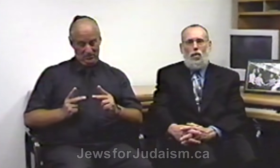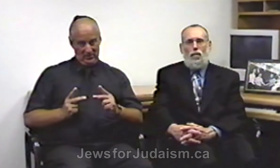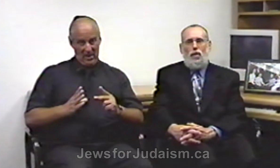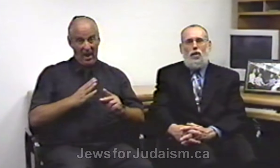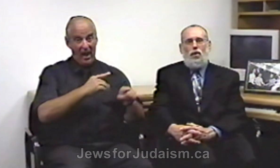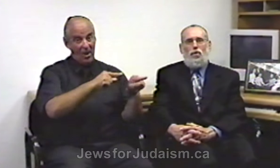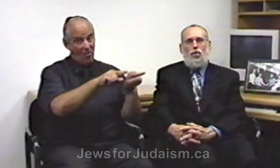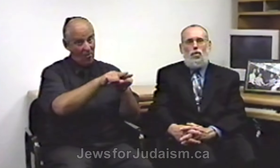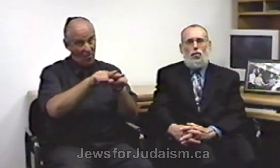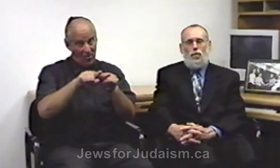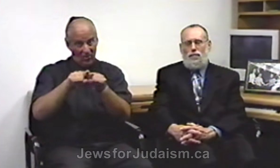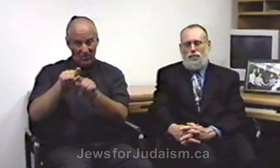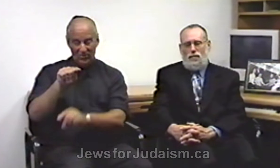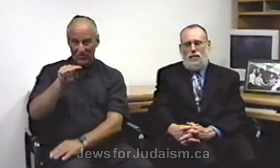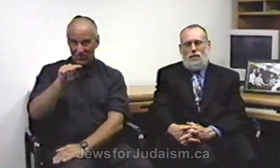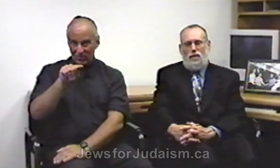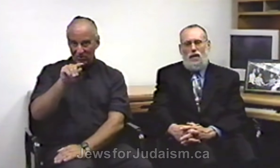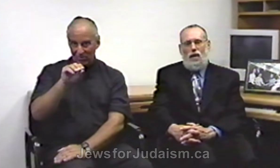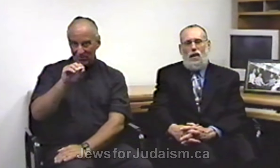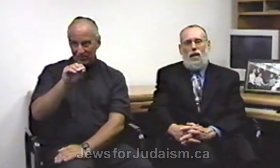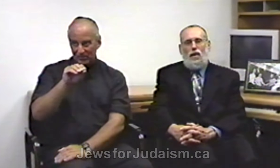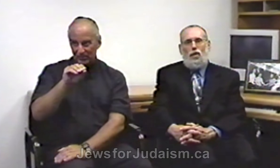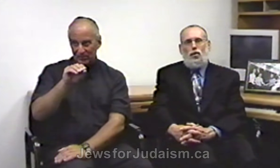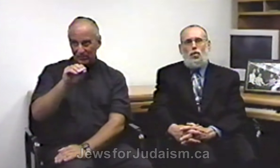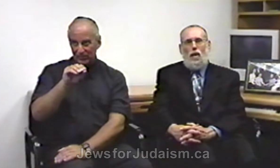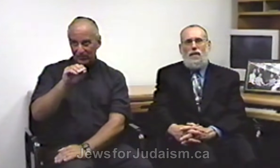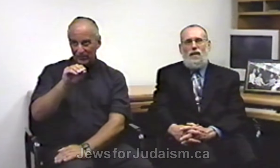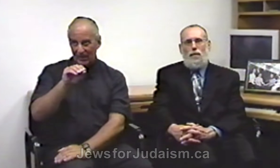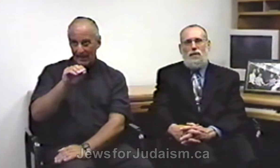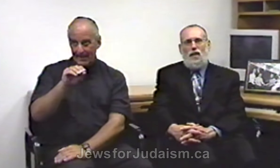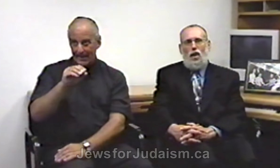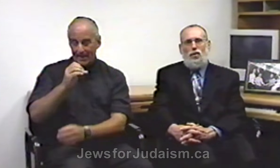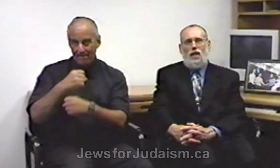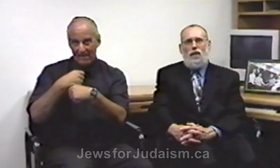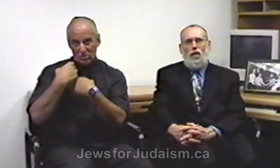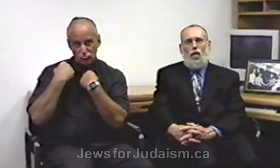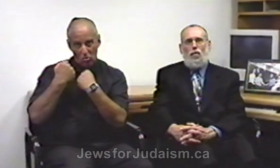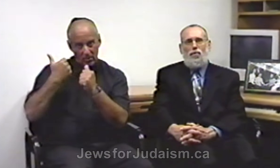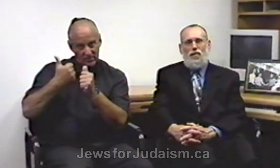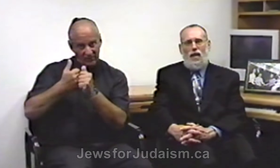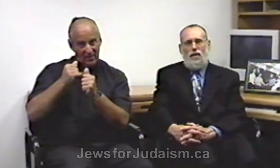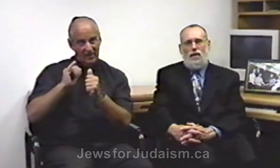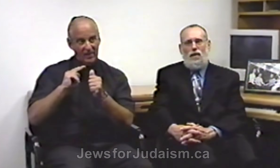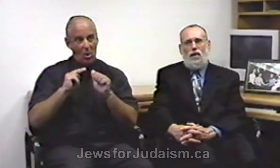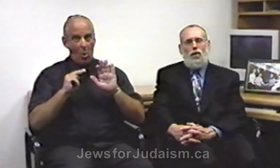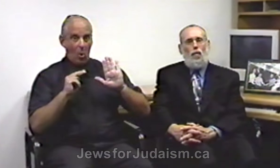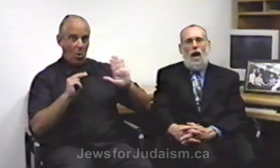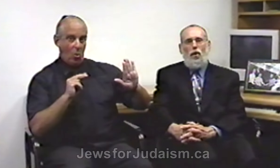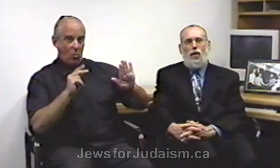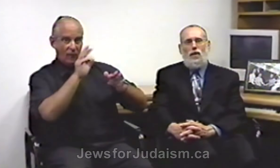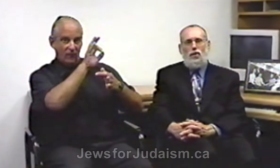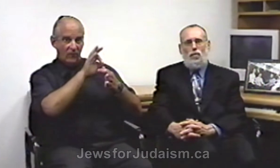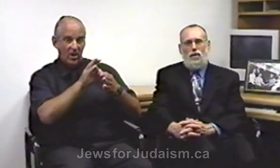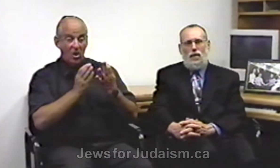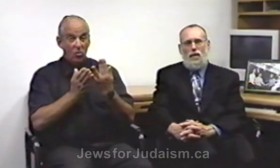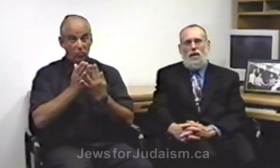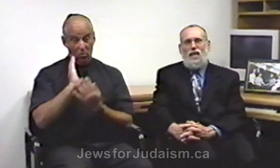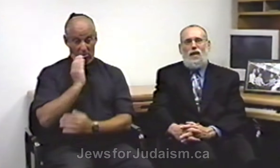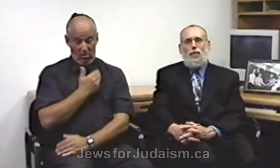to strengthen themselves in their own faith. Throughout our history, it